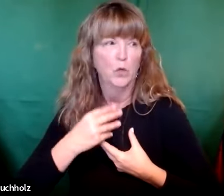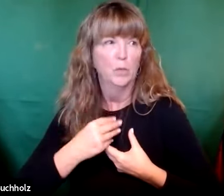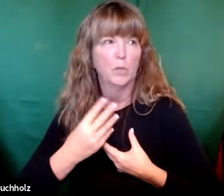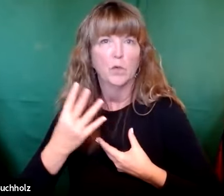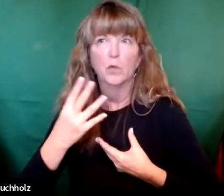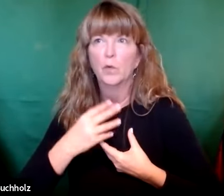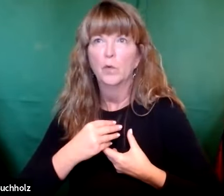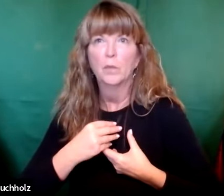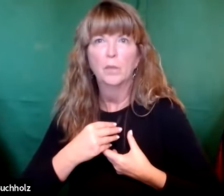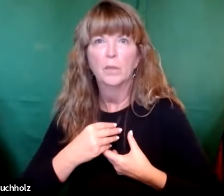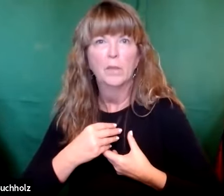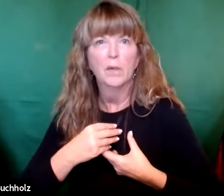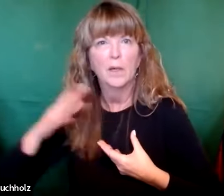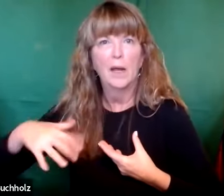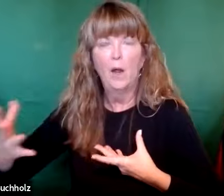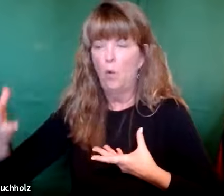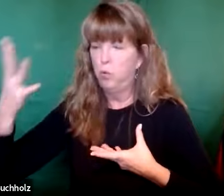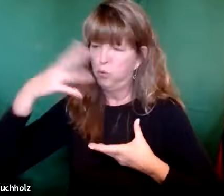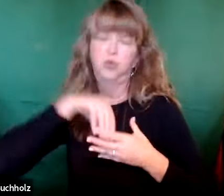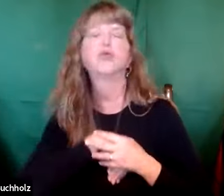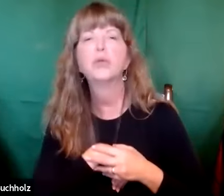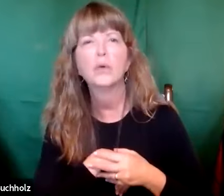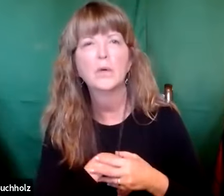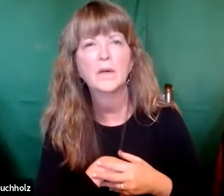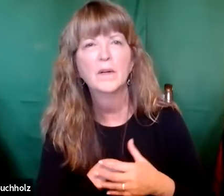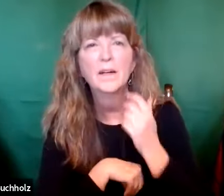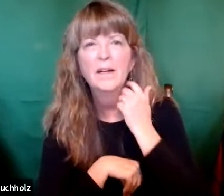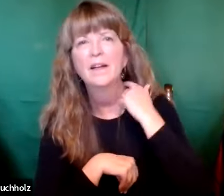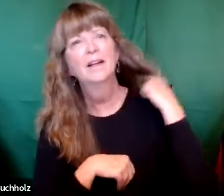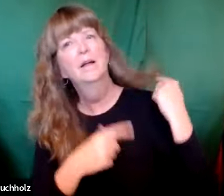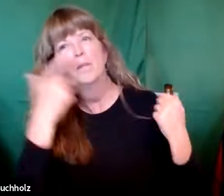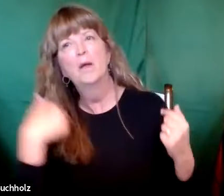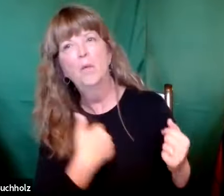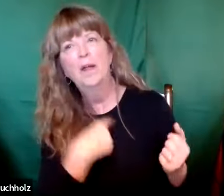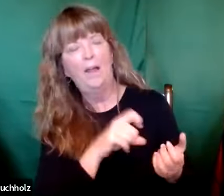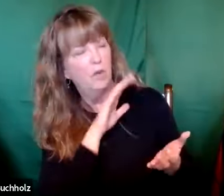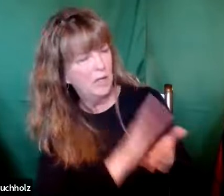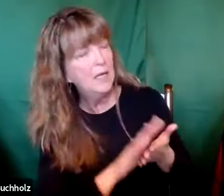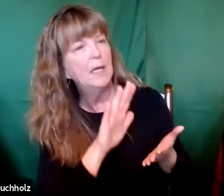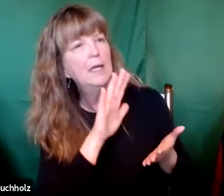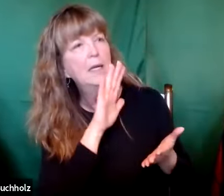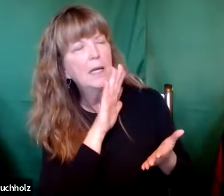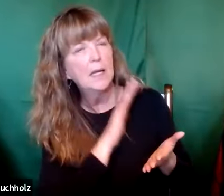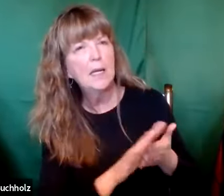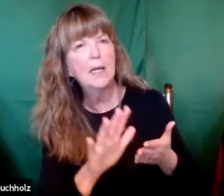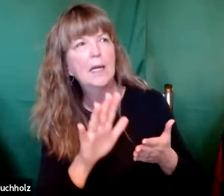We will just bring him in in part, but not let him take residence completely in our hearts.